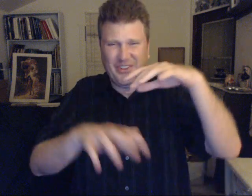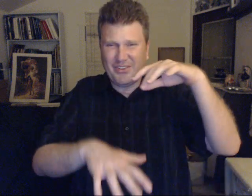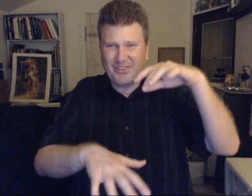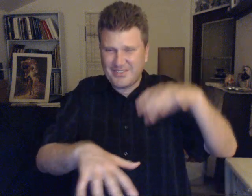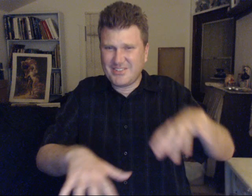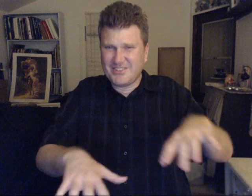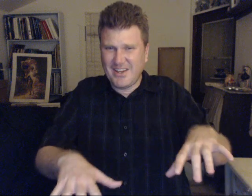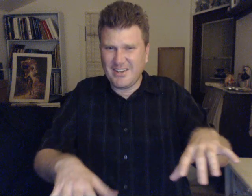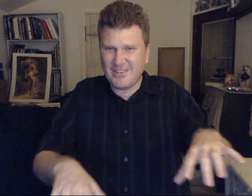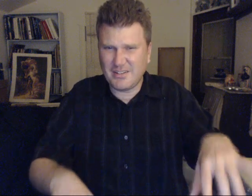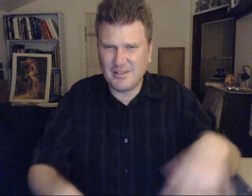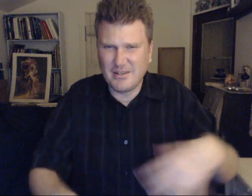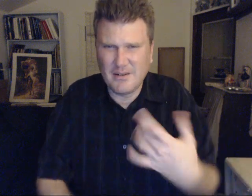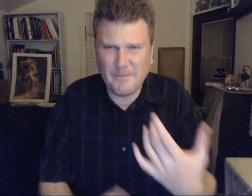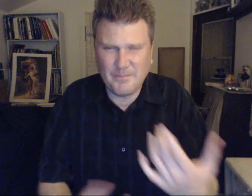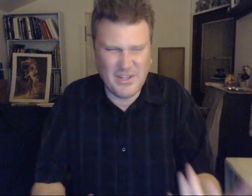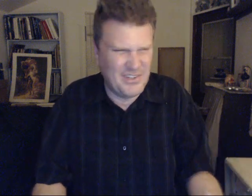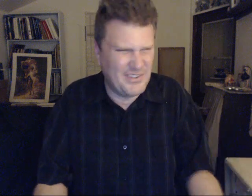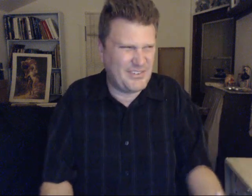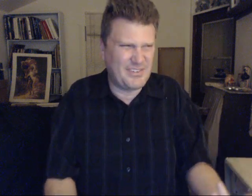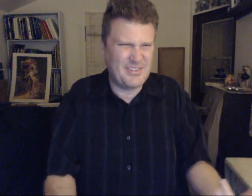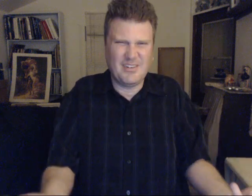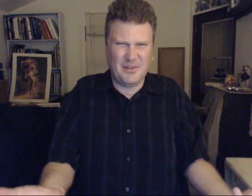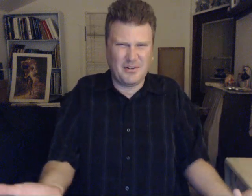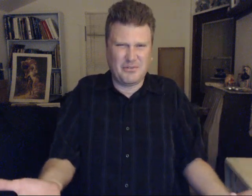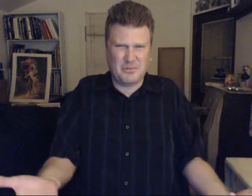this stage. It is. Uncomfortable.